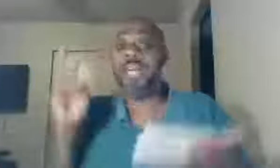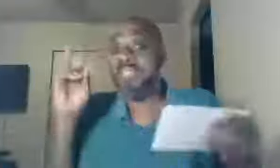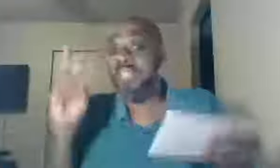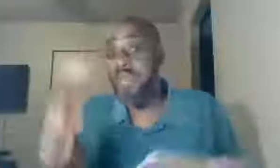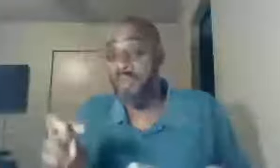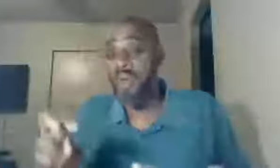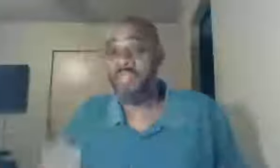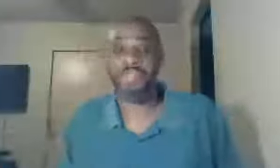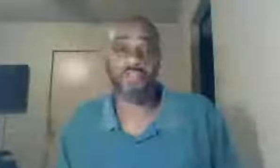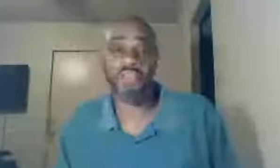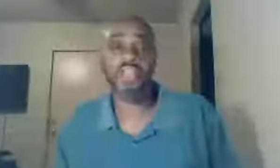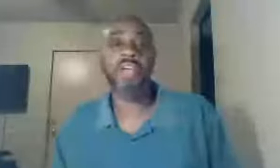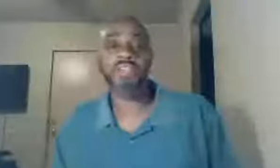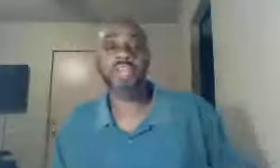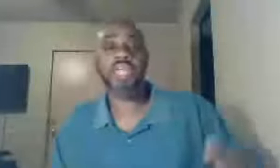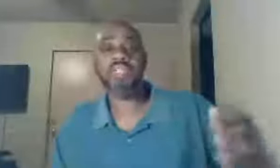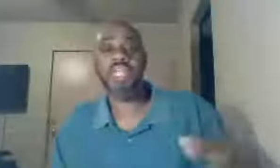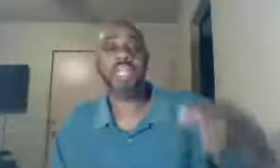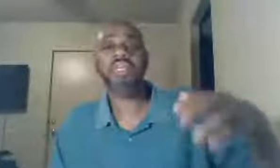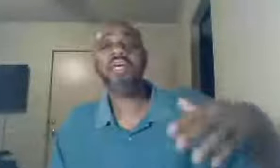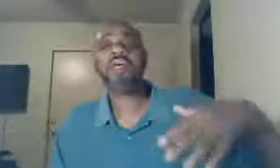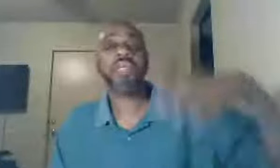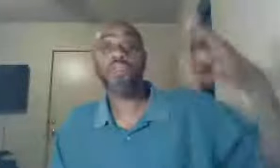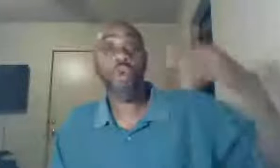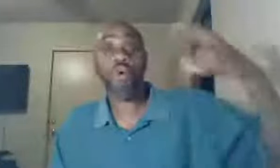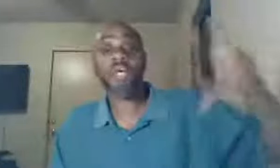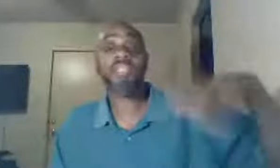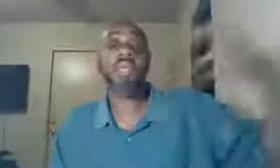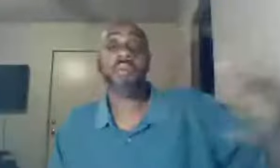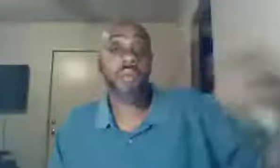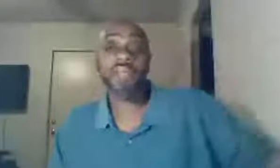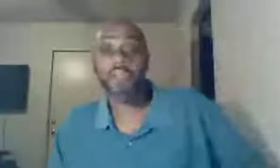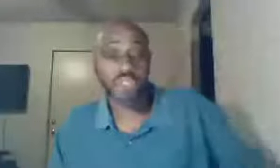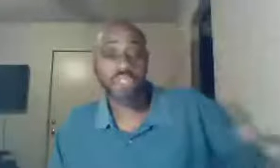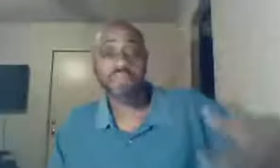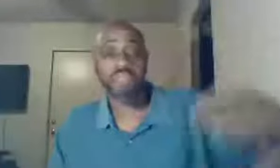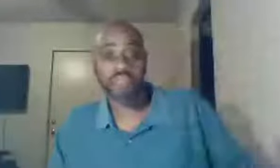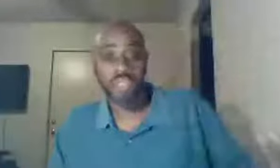contemporary service, so they can sing, quote, contemporary, contemporary Christian music,